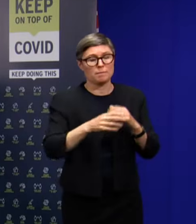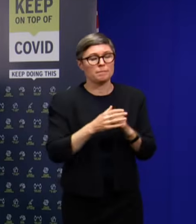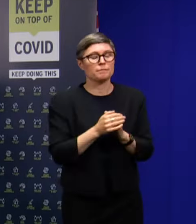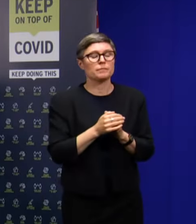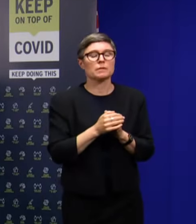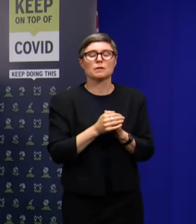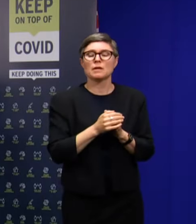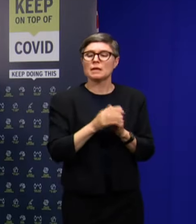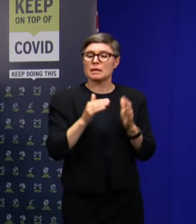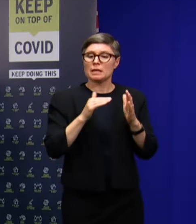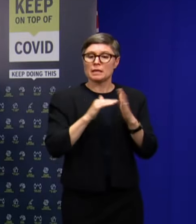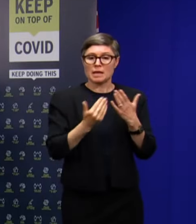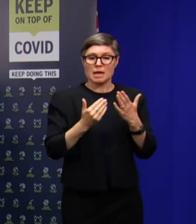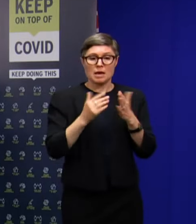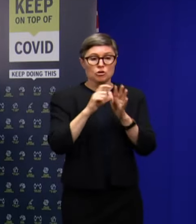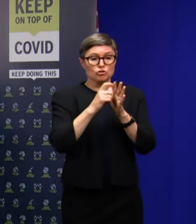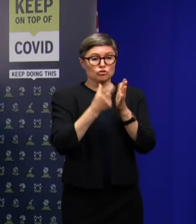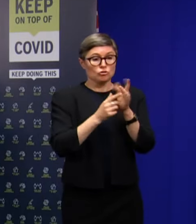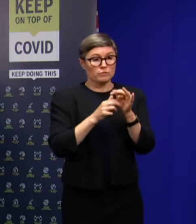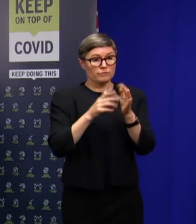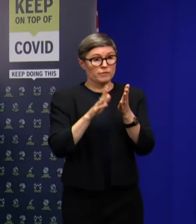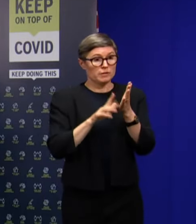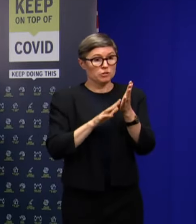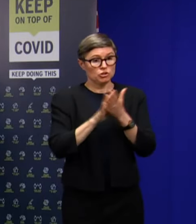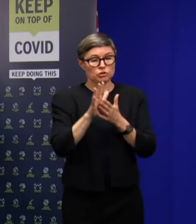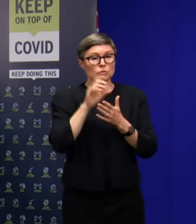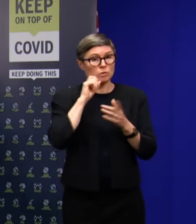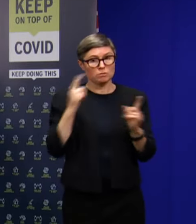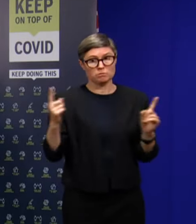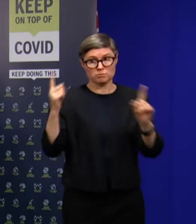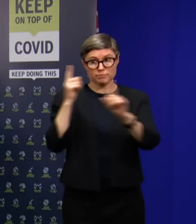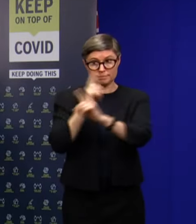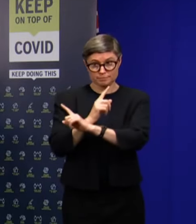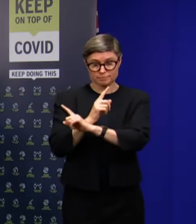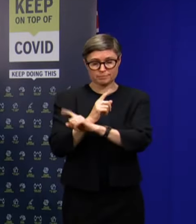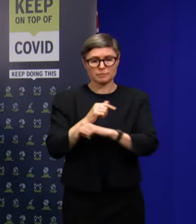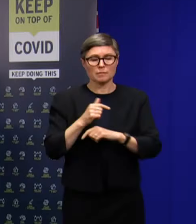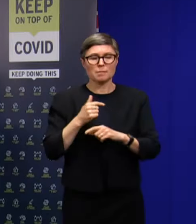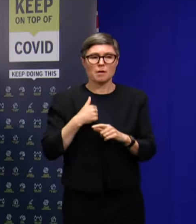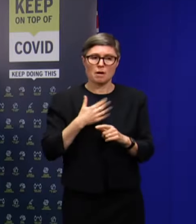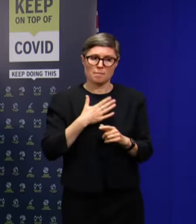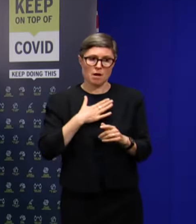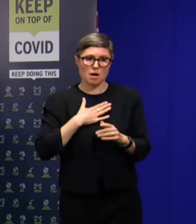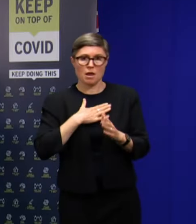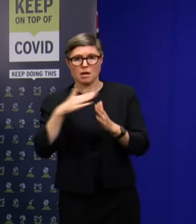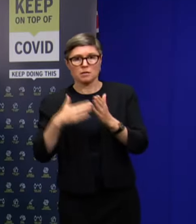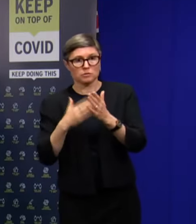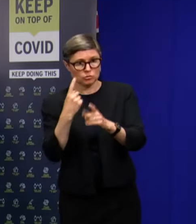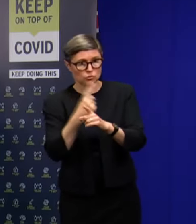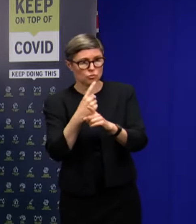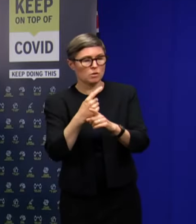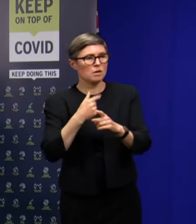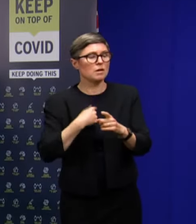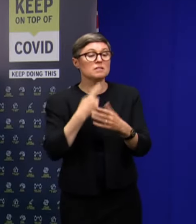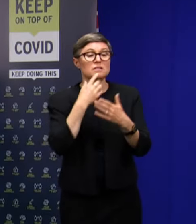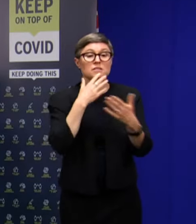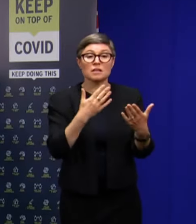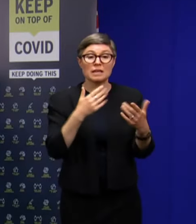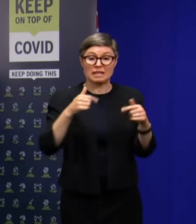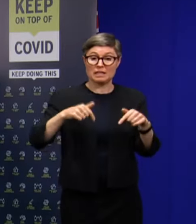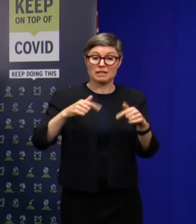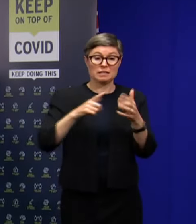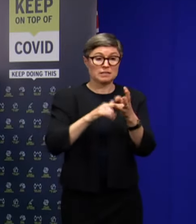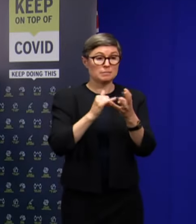provide some further detail. But in finishing, I do want to say to people, our vaccination